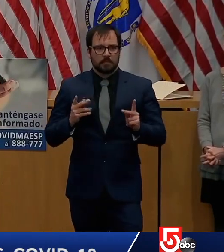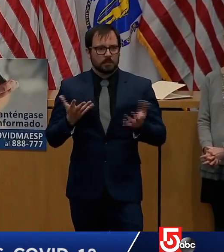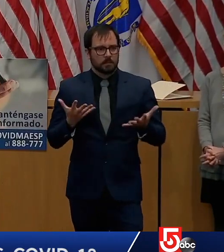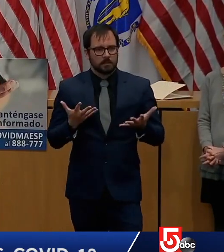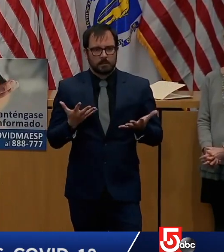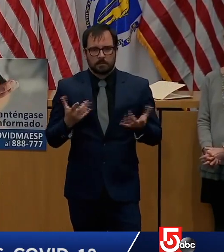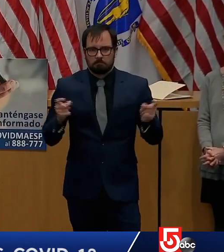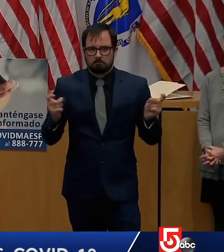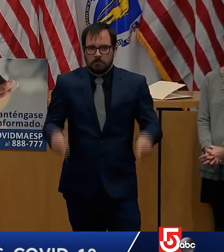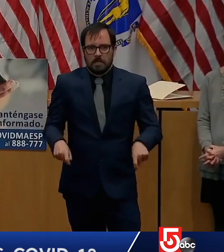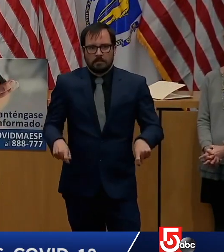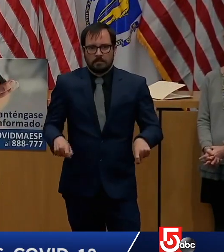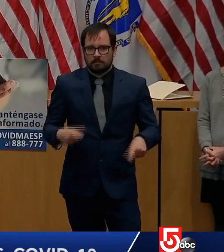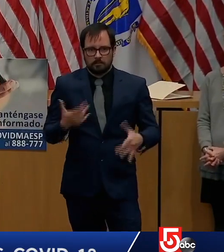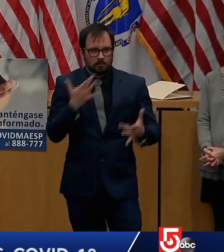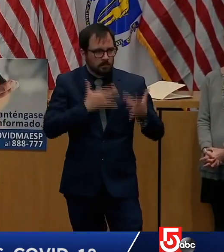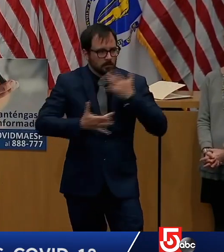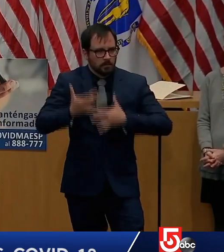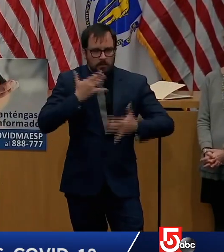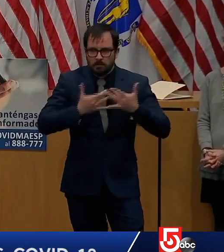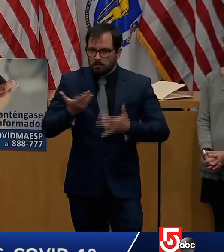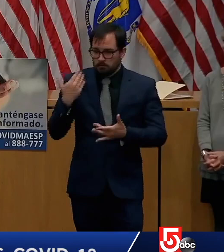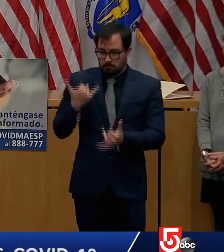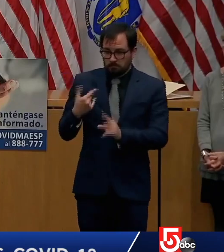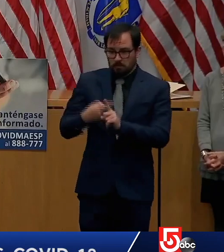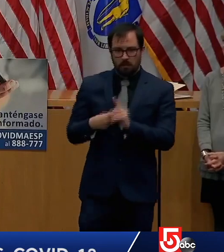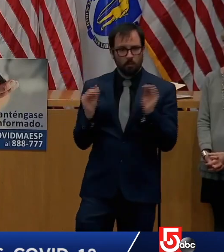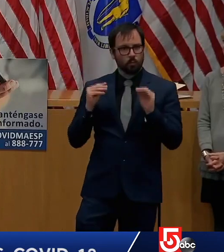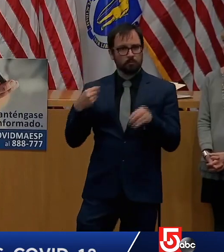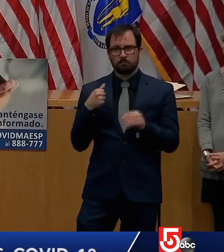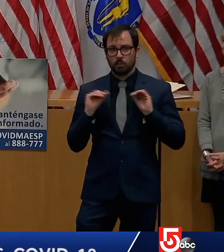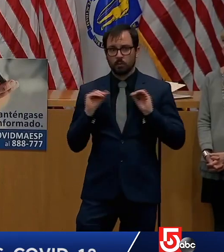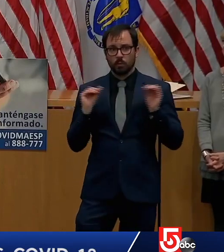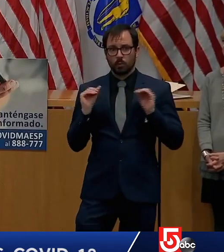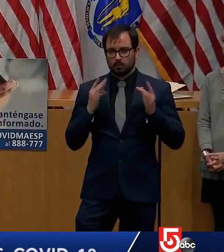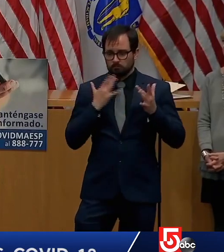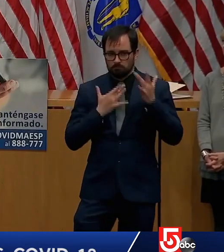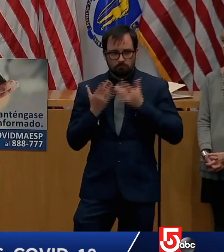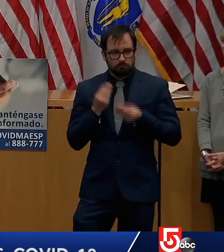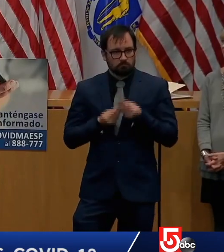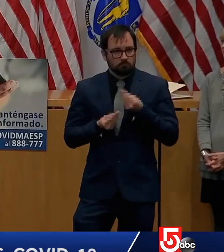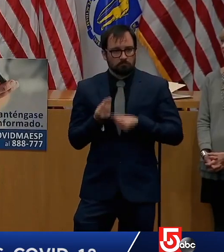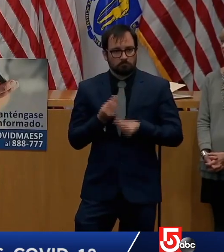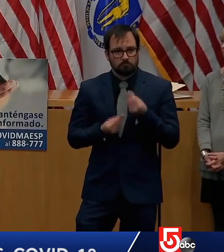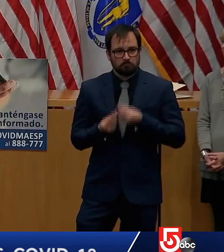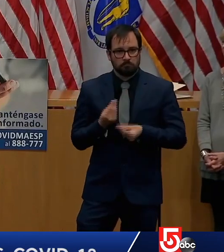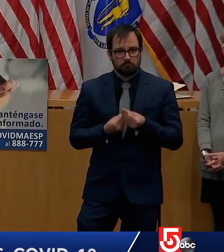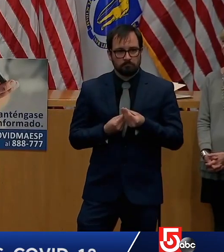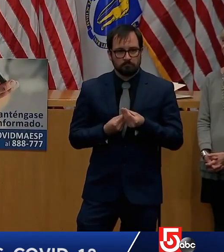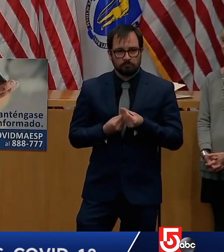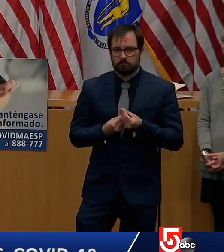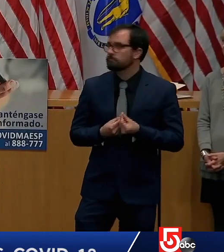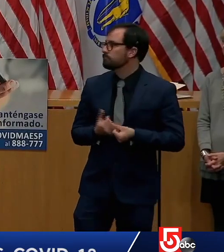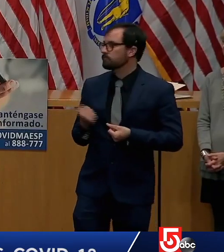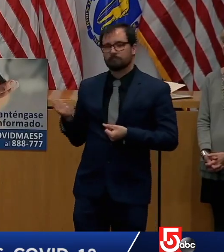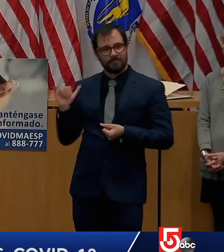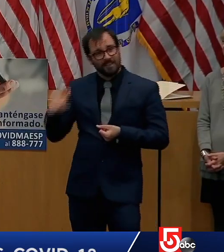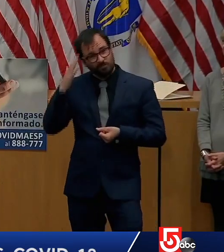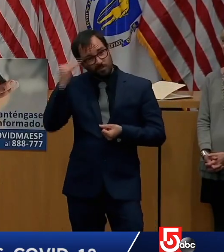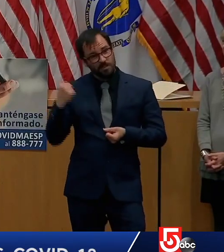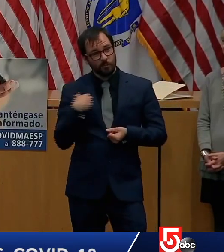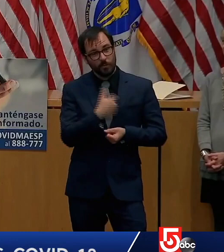worked all day every day to set up that pandemic unemployment assistance program and to